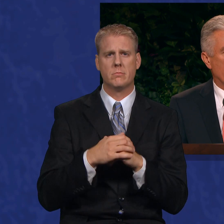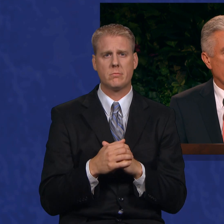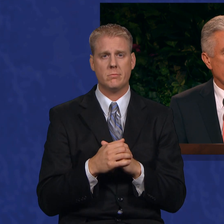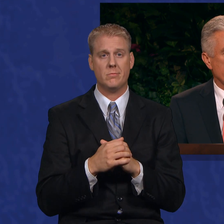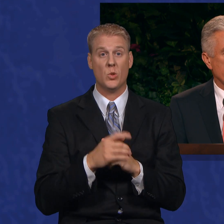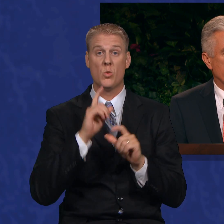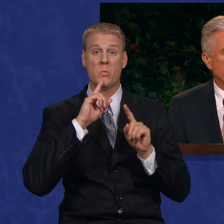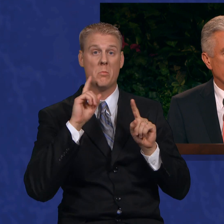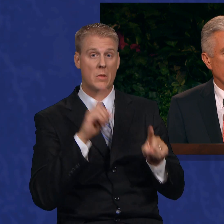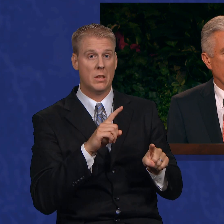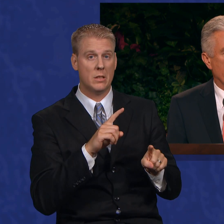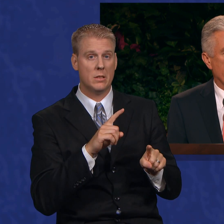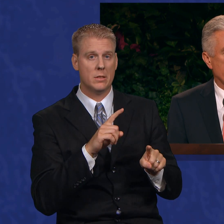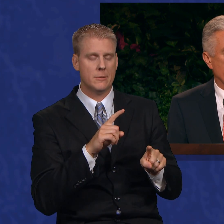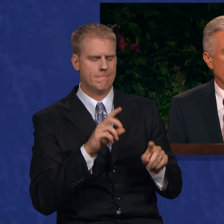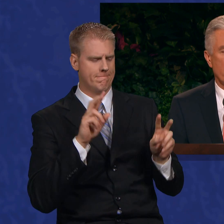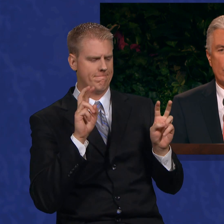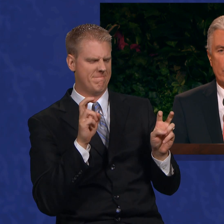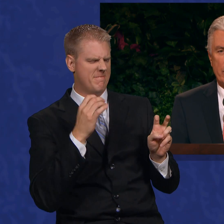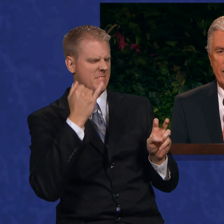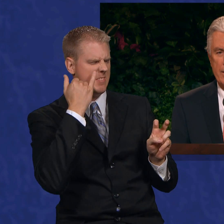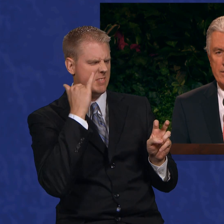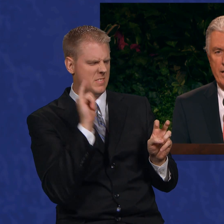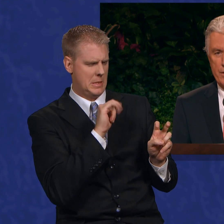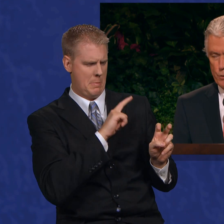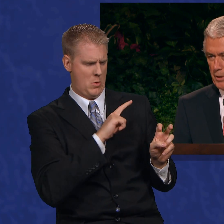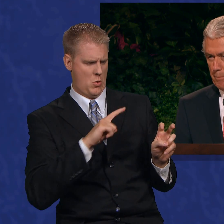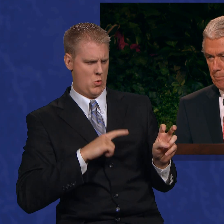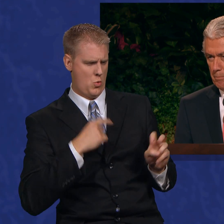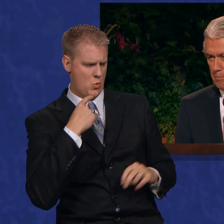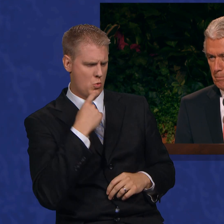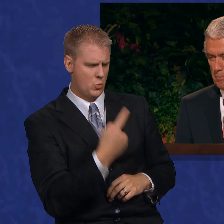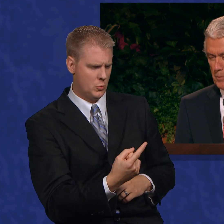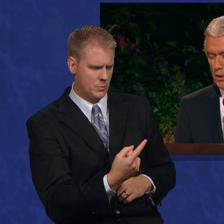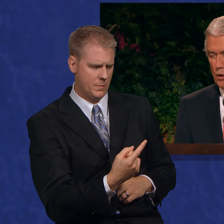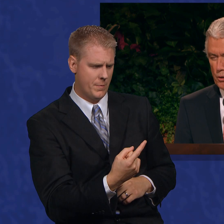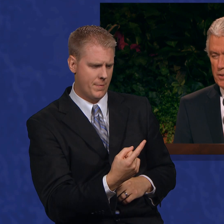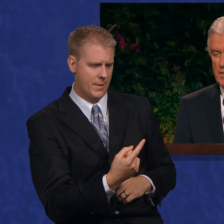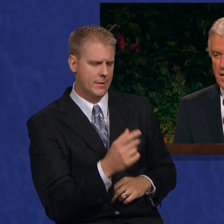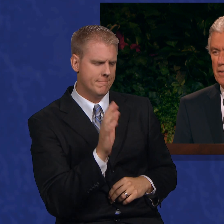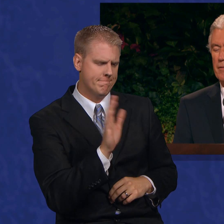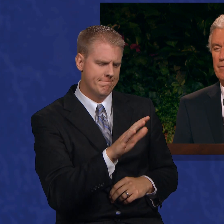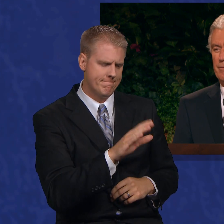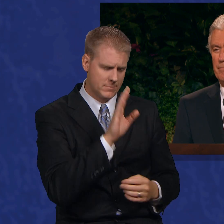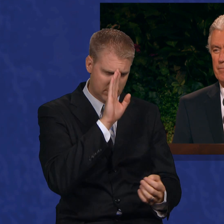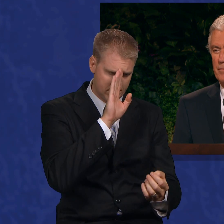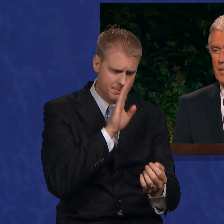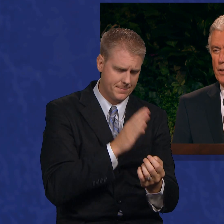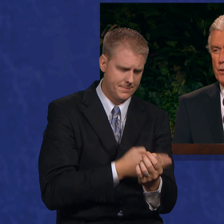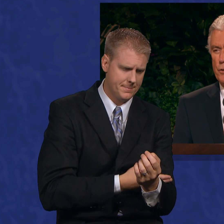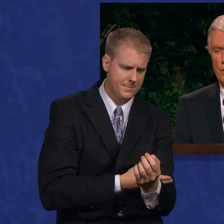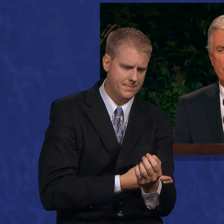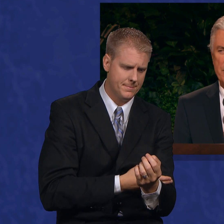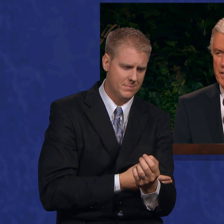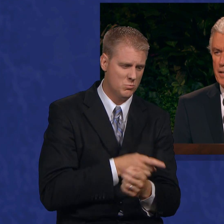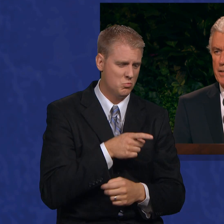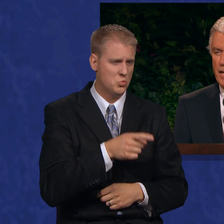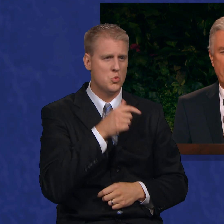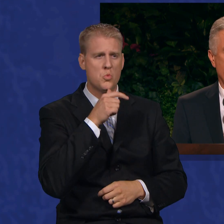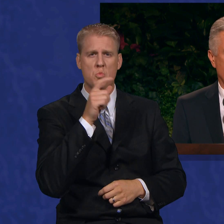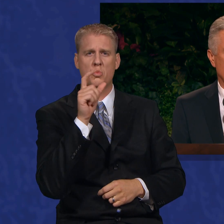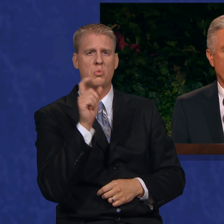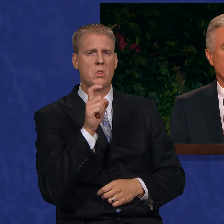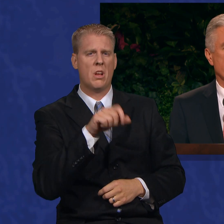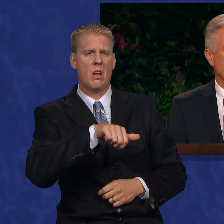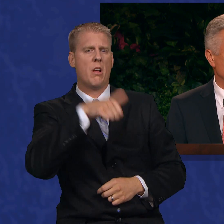And it was as though the Lord had said to him, Look, son, you don't need